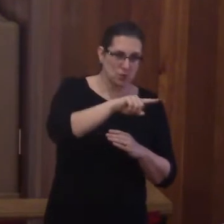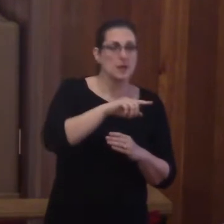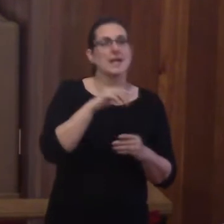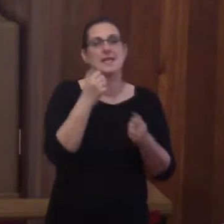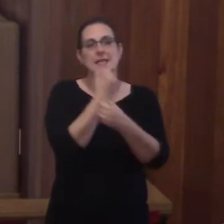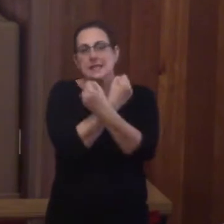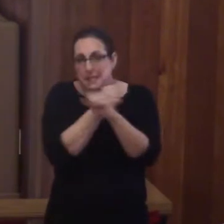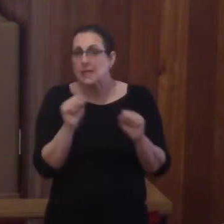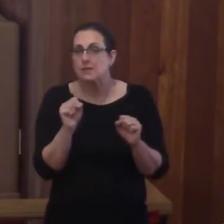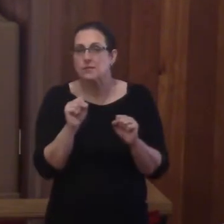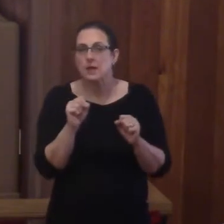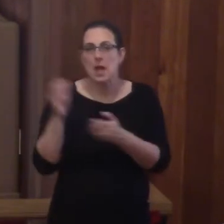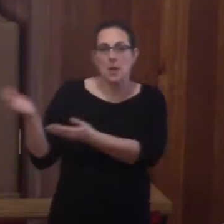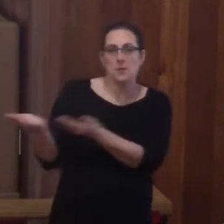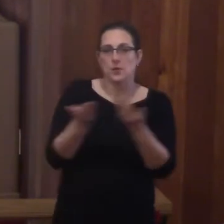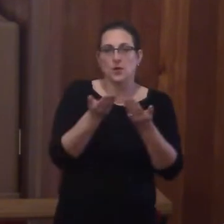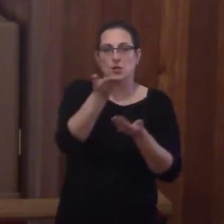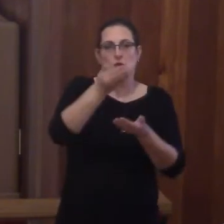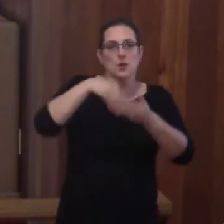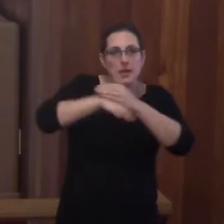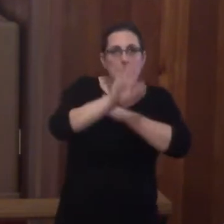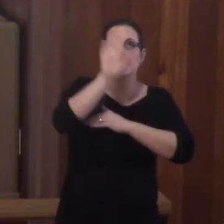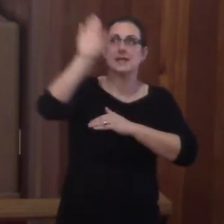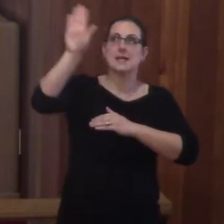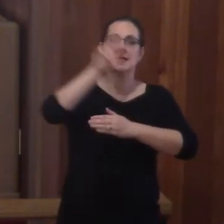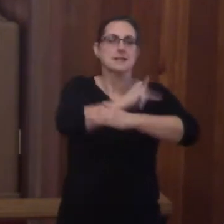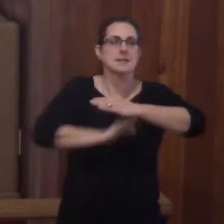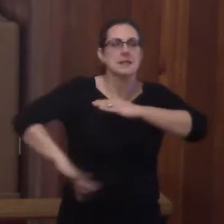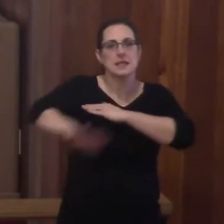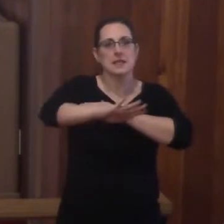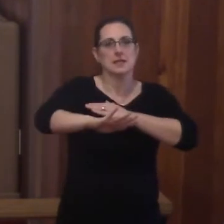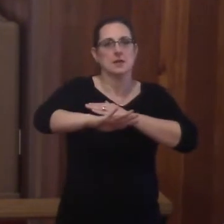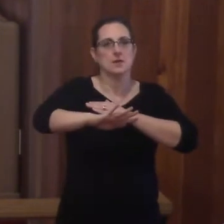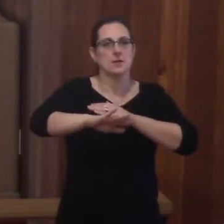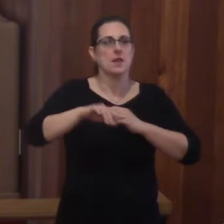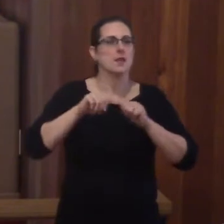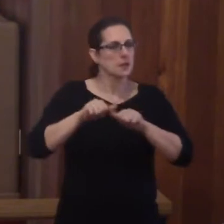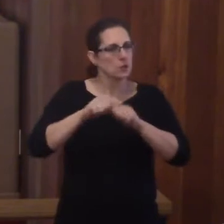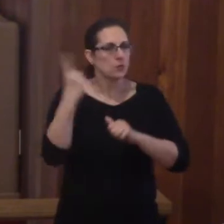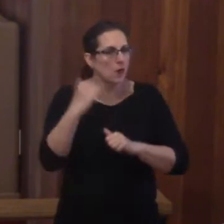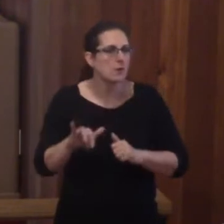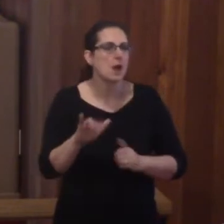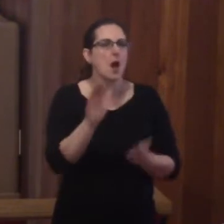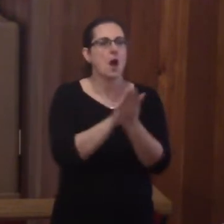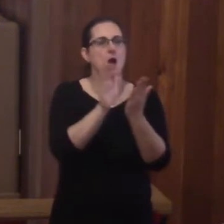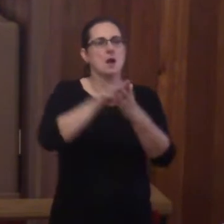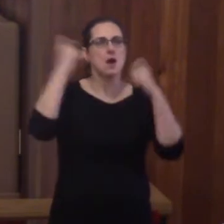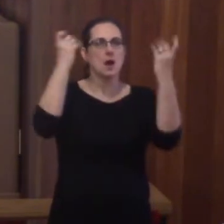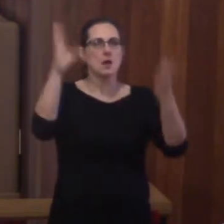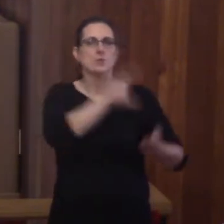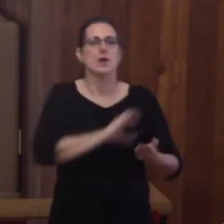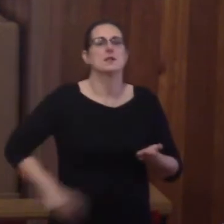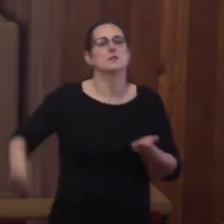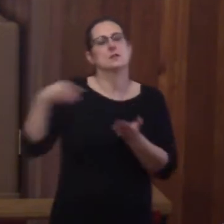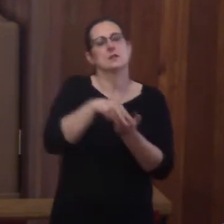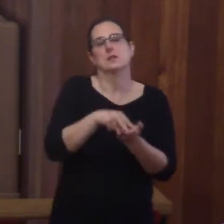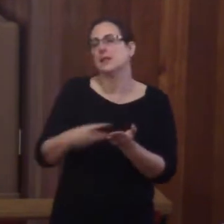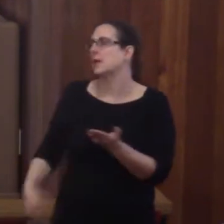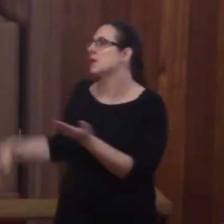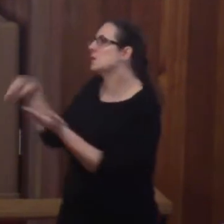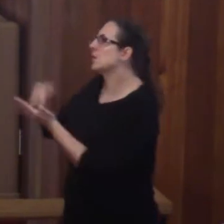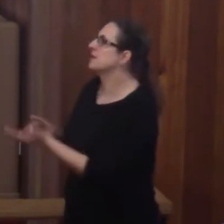as He ushers you into His kingdom, which shall have no end. Alleluia! Christ is risen!